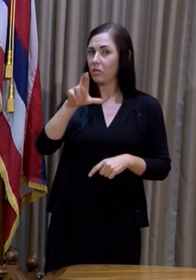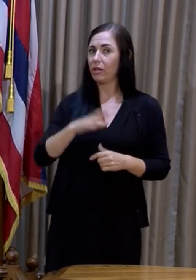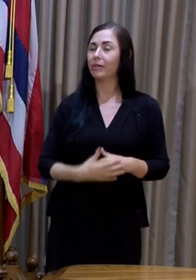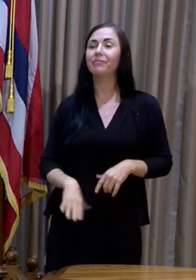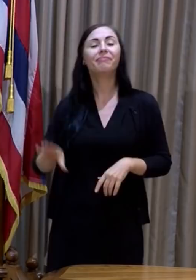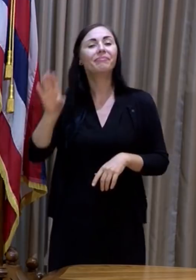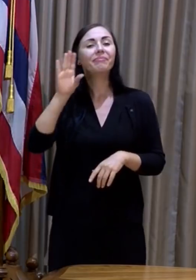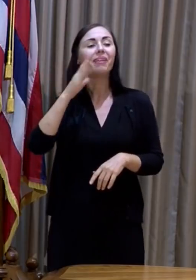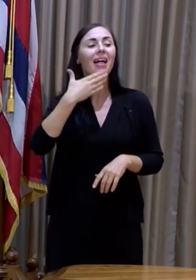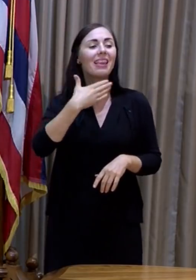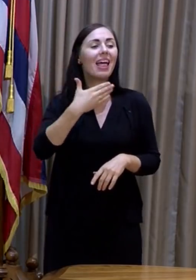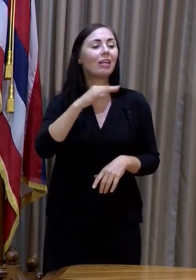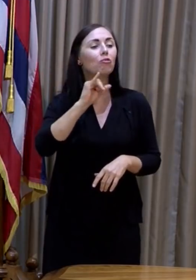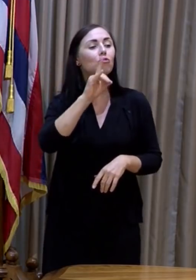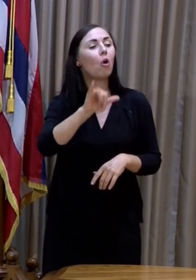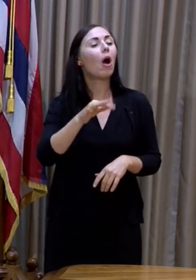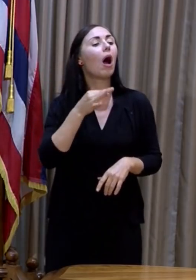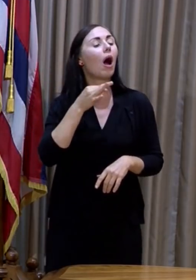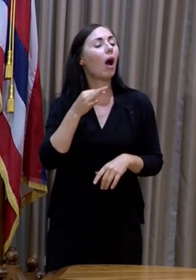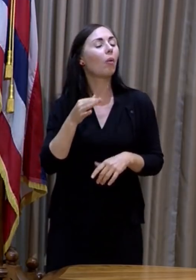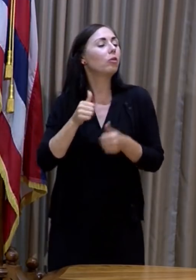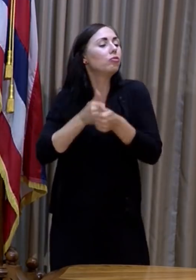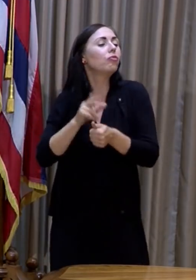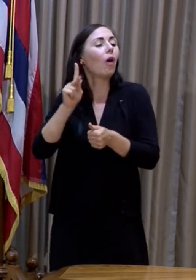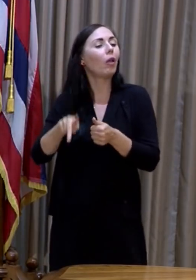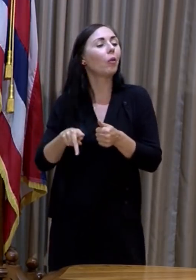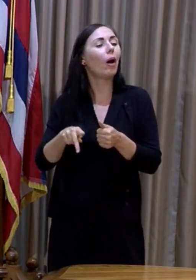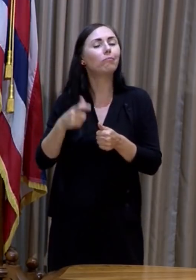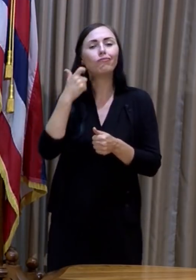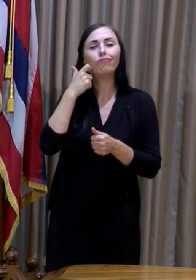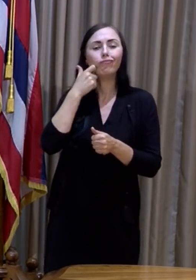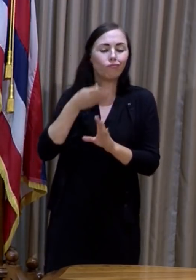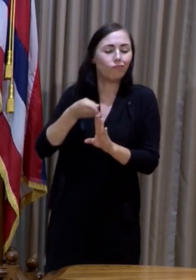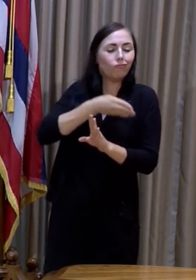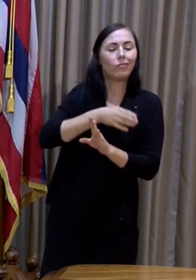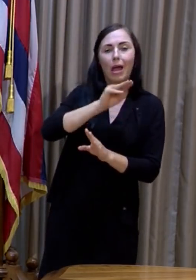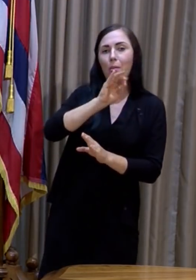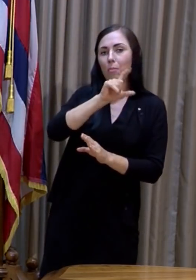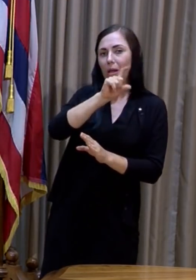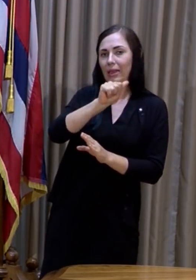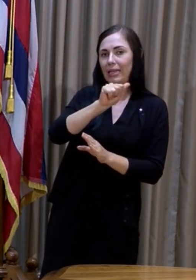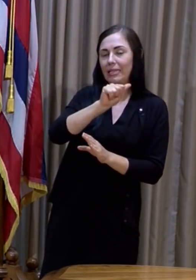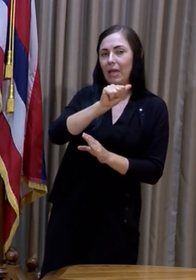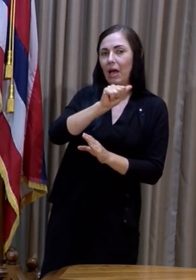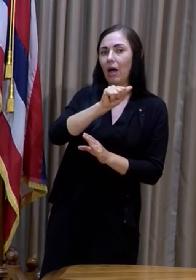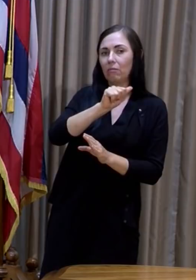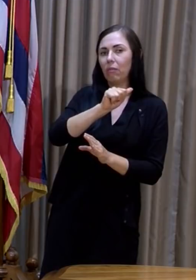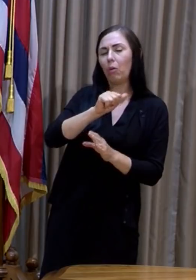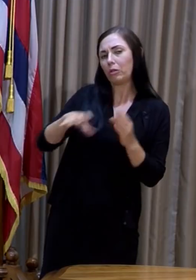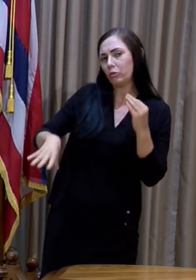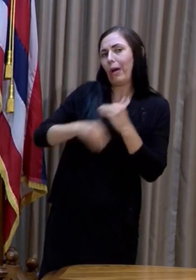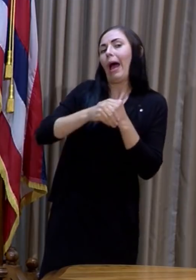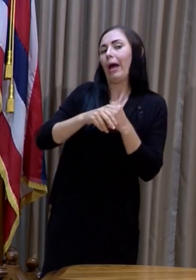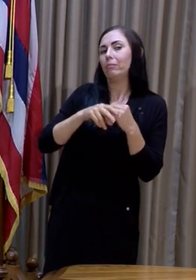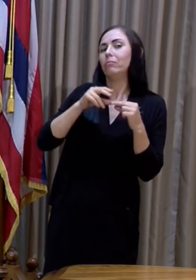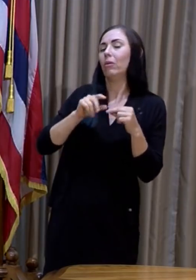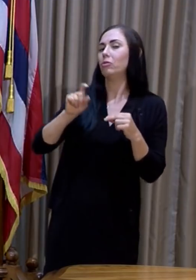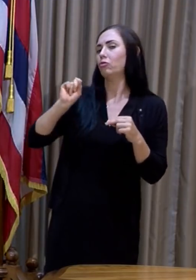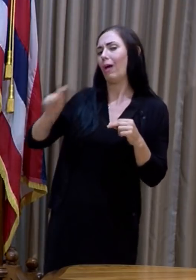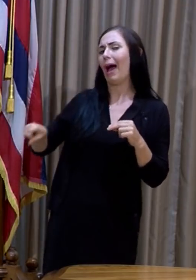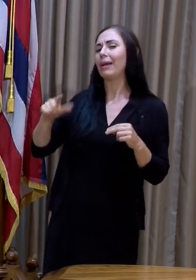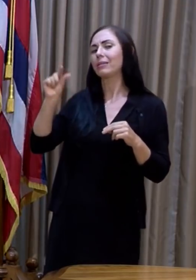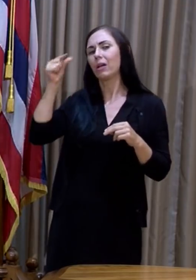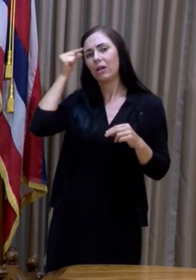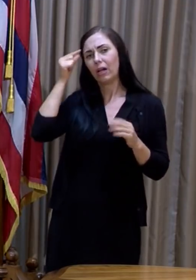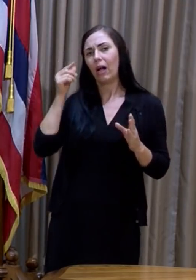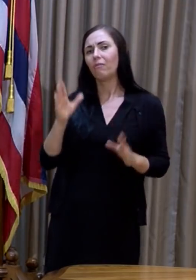Thanks, Jody. I wanted to follow up on Melissa's question to Dr. Char, too. As the same of Governor Ige, as